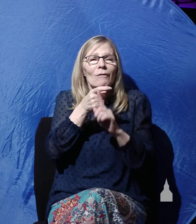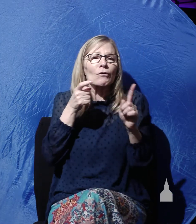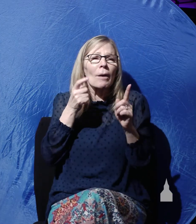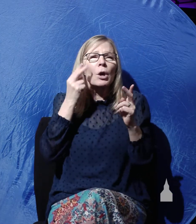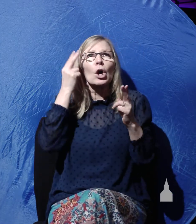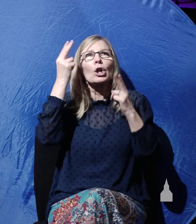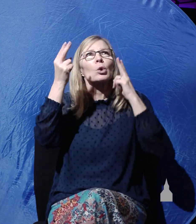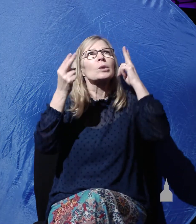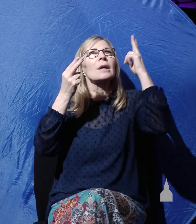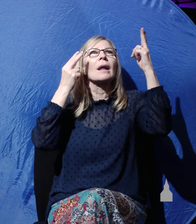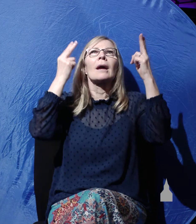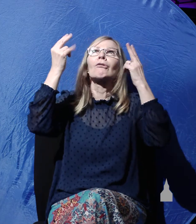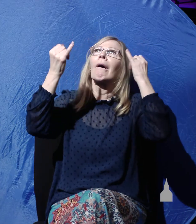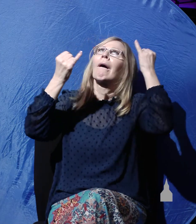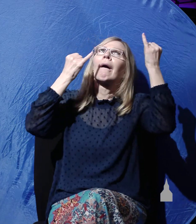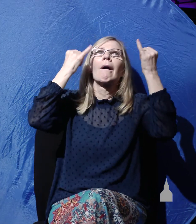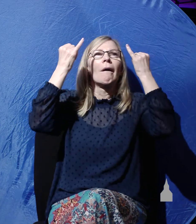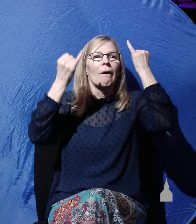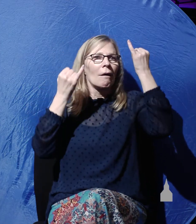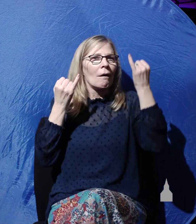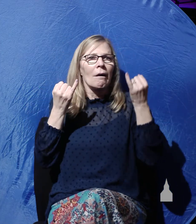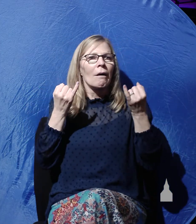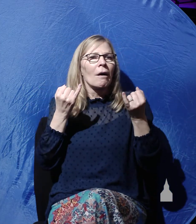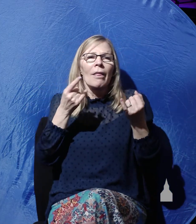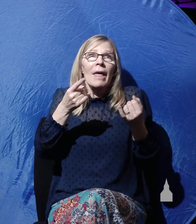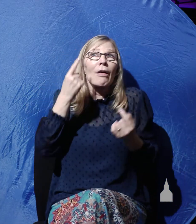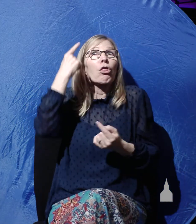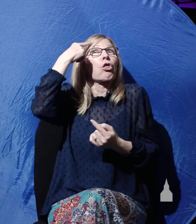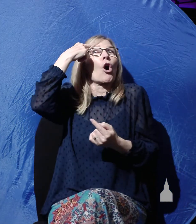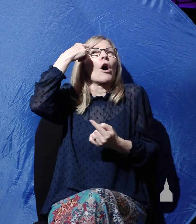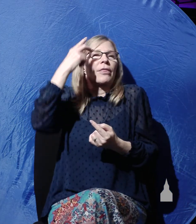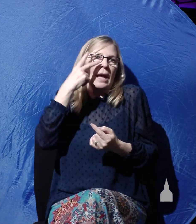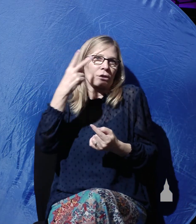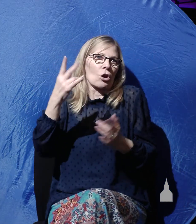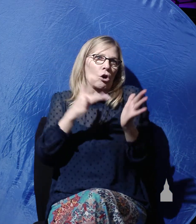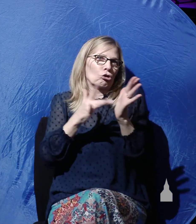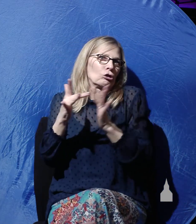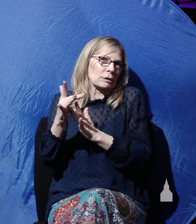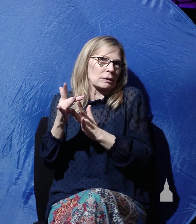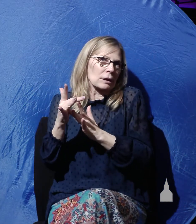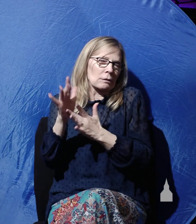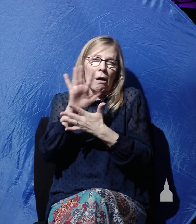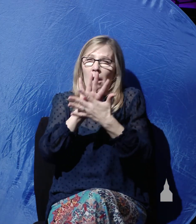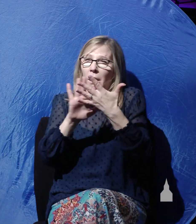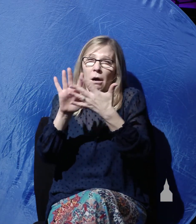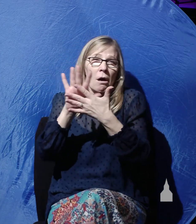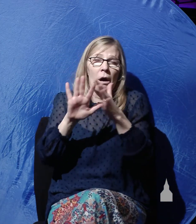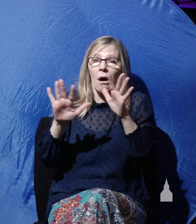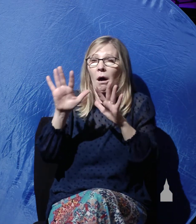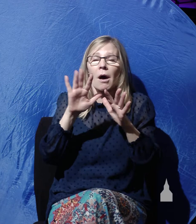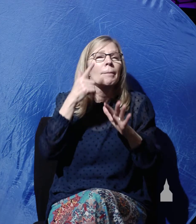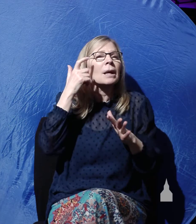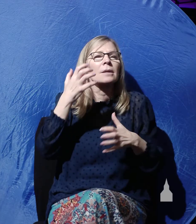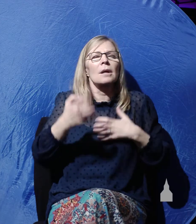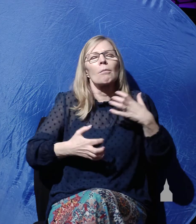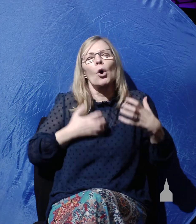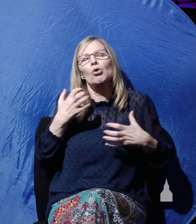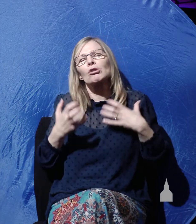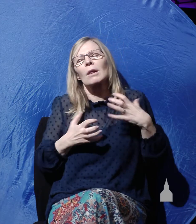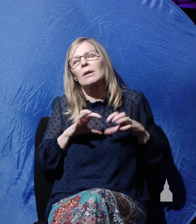hallucinations, in that they just thought that they saw Jesus because they were so emotionally distraught,